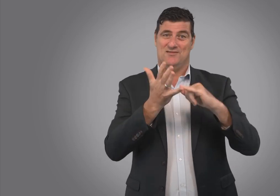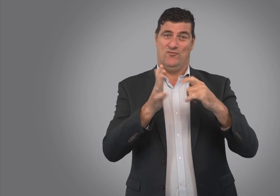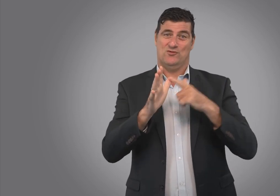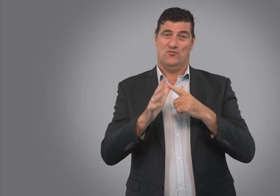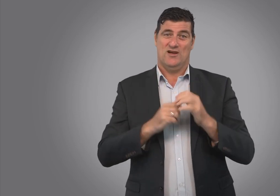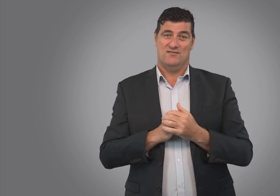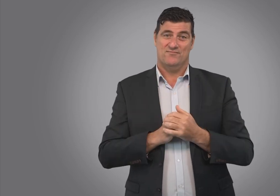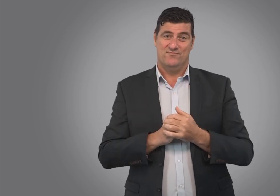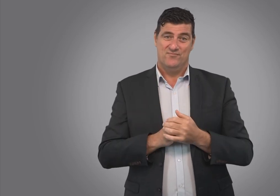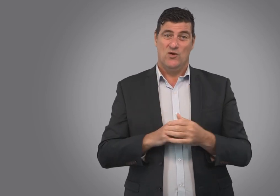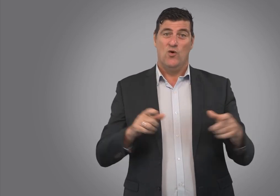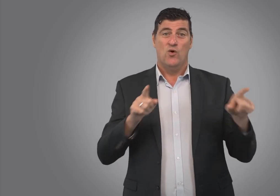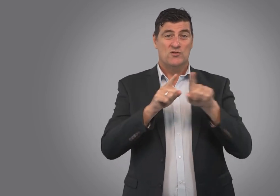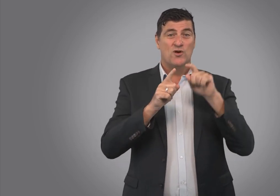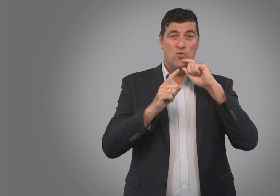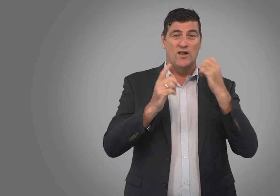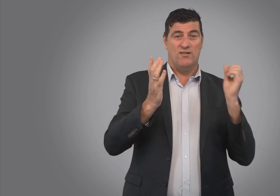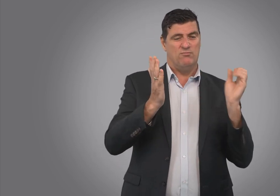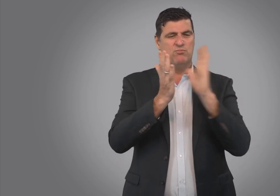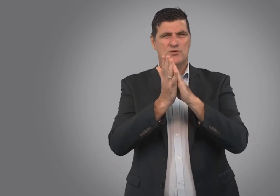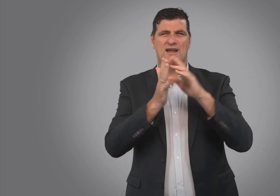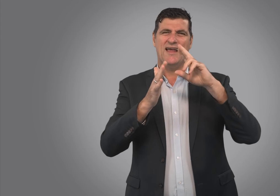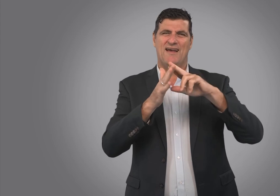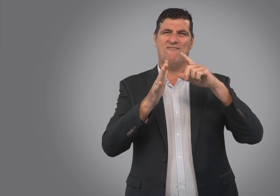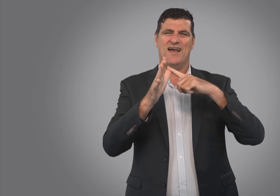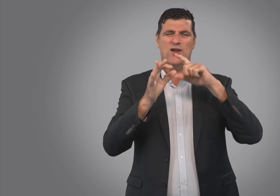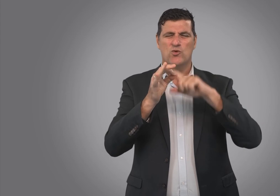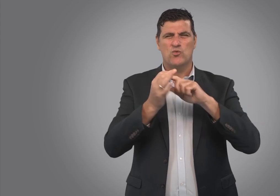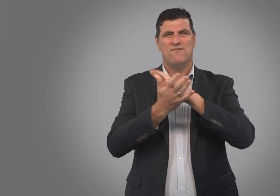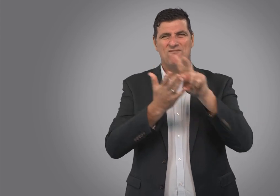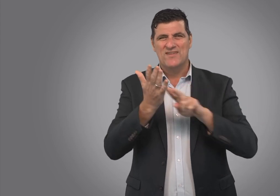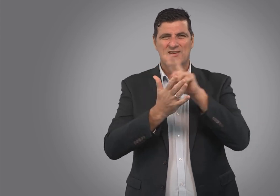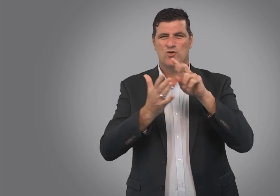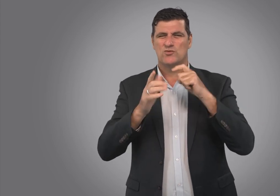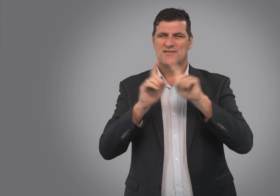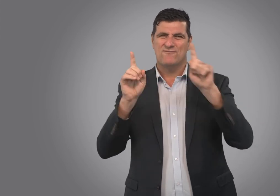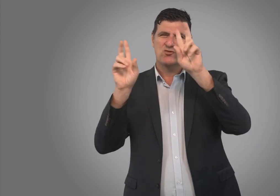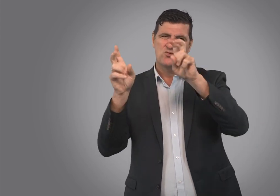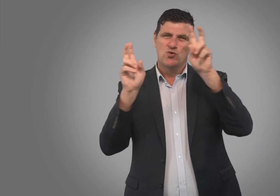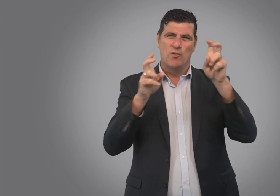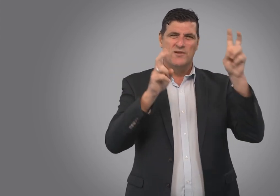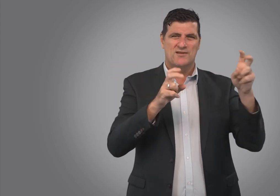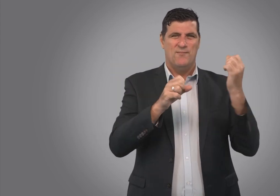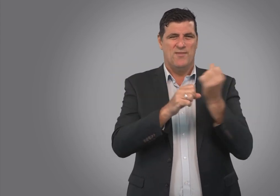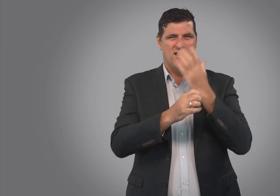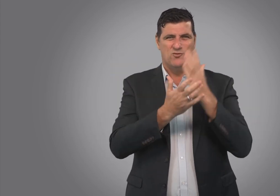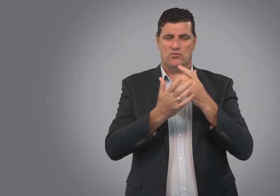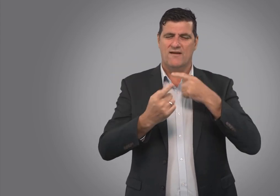Australia. We'll also be posting frequently asked questions and videos to ensure that you're getting